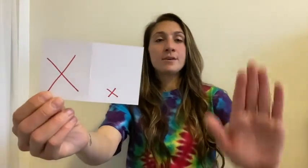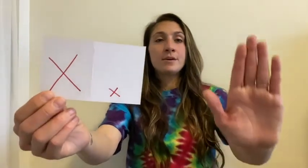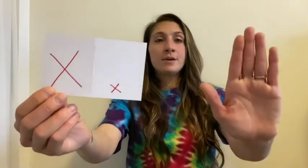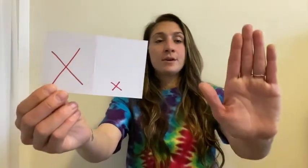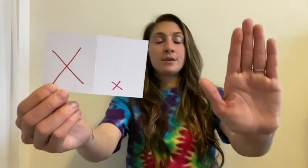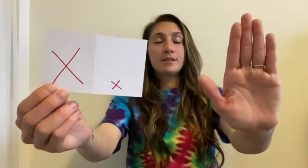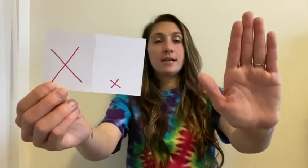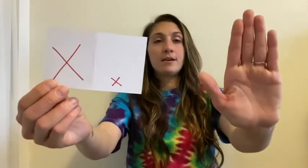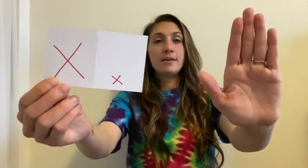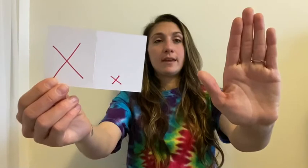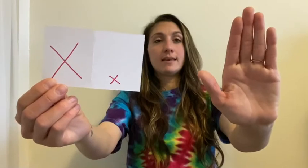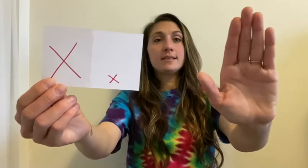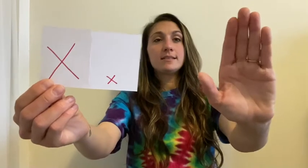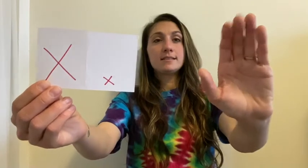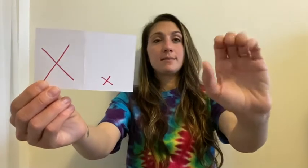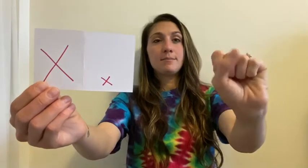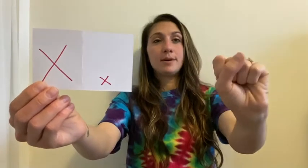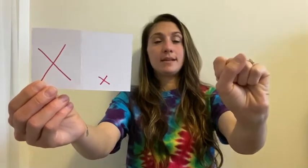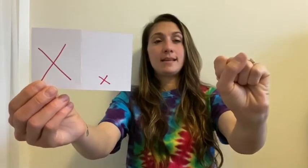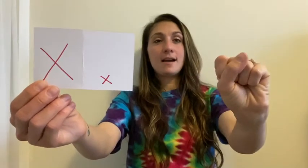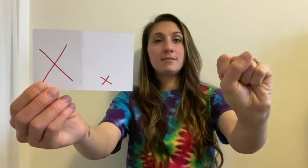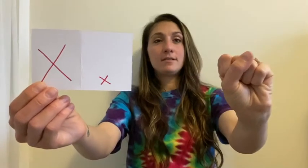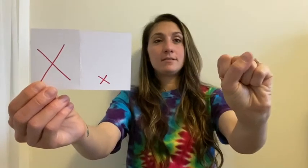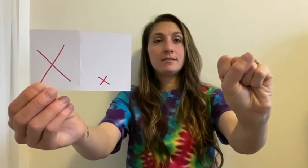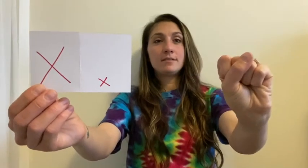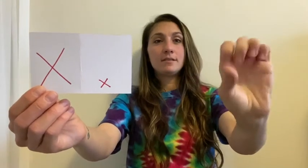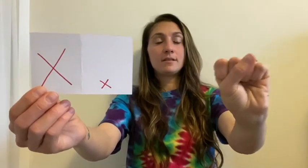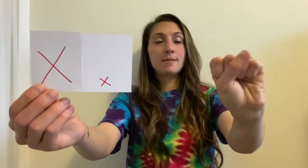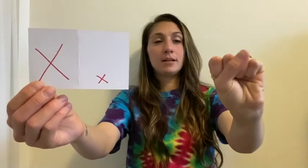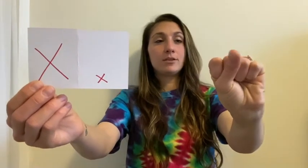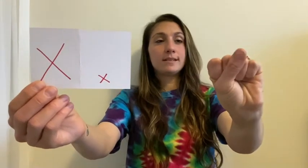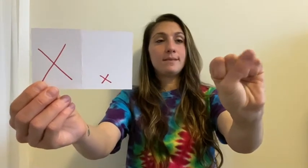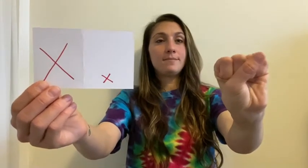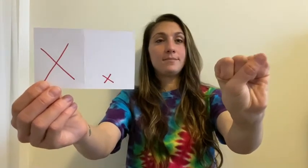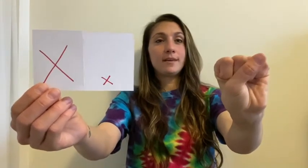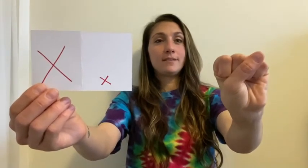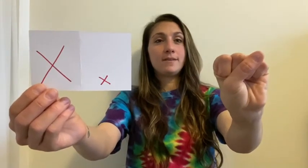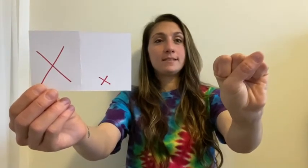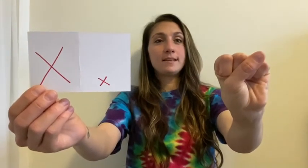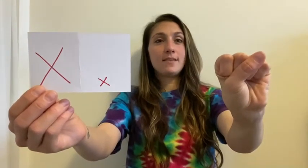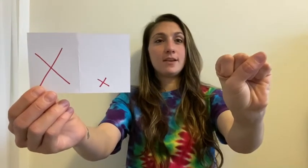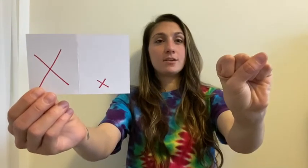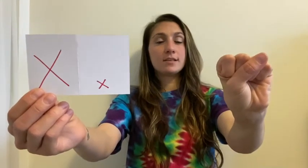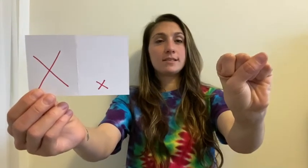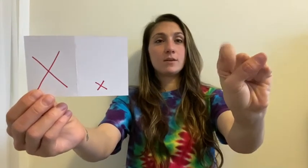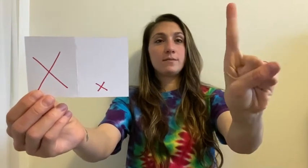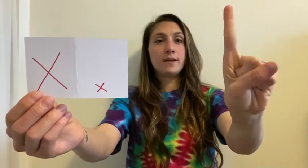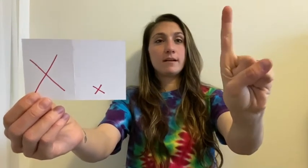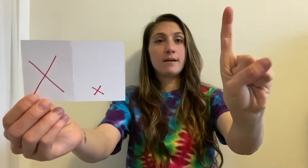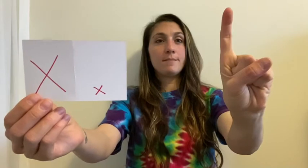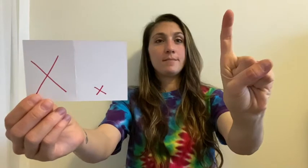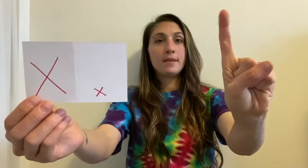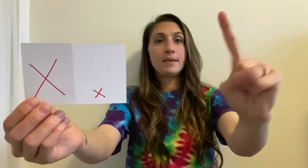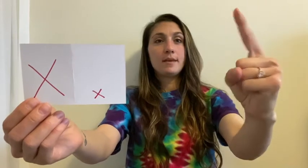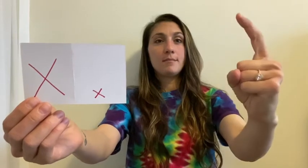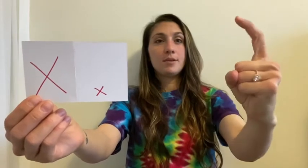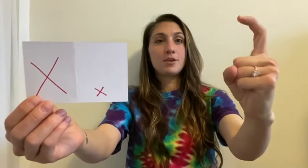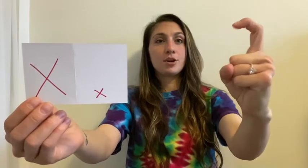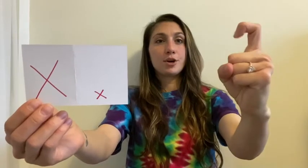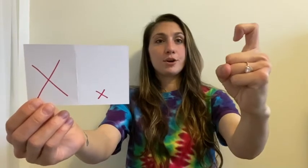take your hand like this, put it down. I mean, close it up. You got a fist, and then you're gonna stick one finger up. But then you're gonna curve